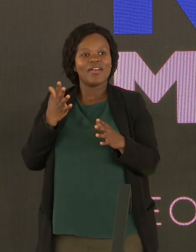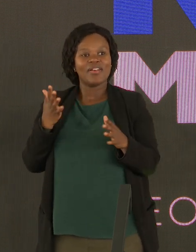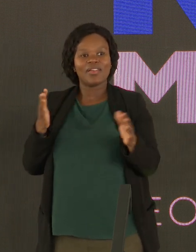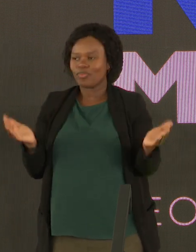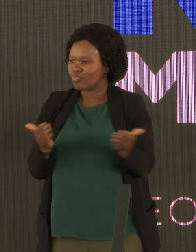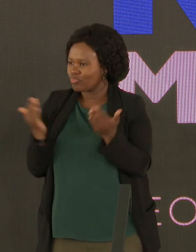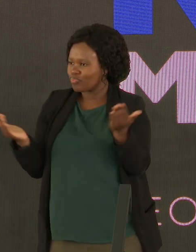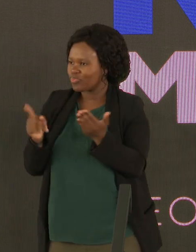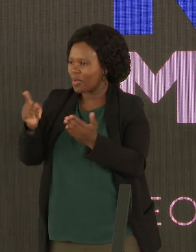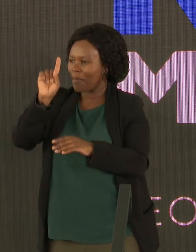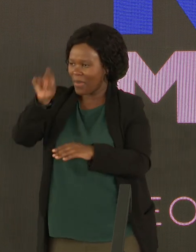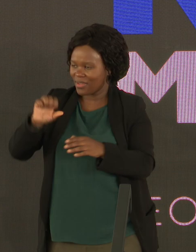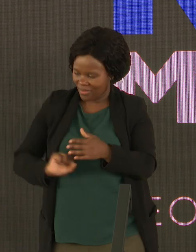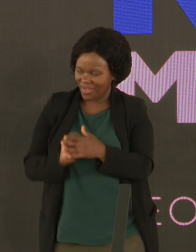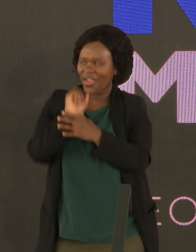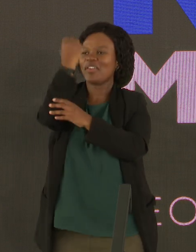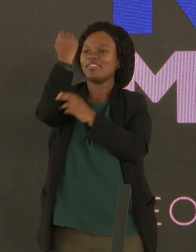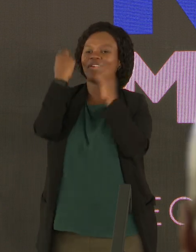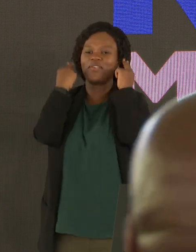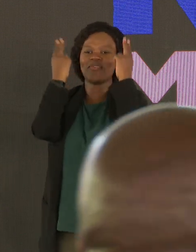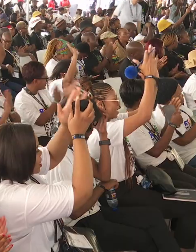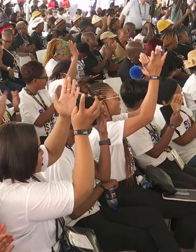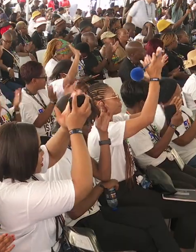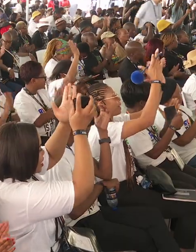to rise. Thank you very much.